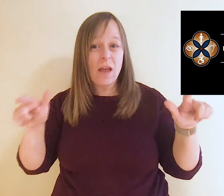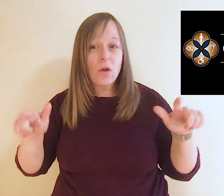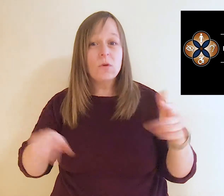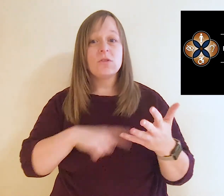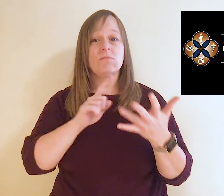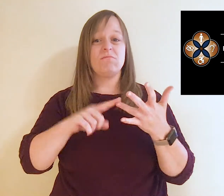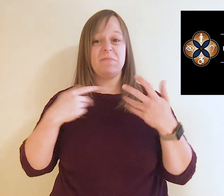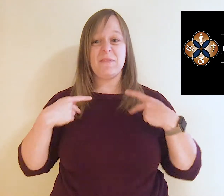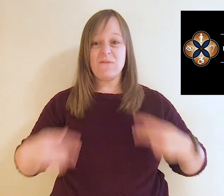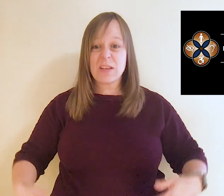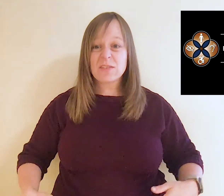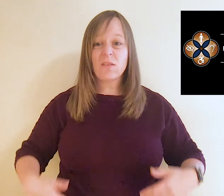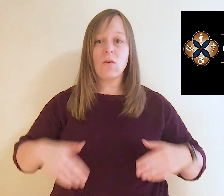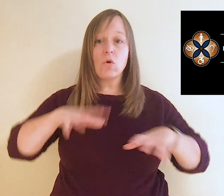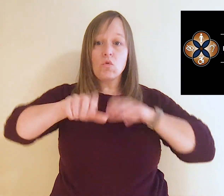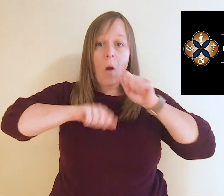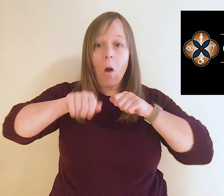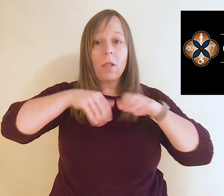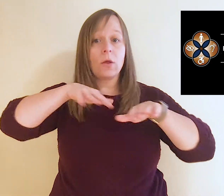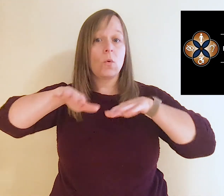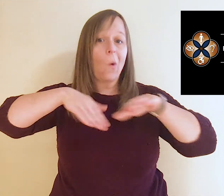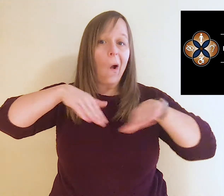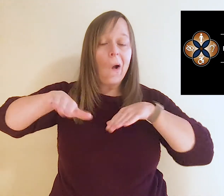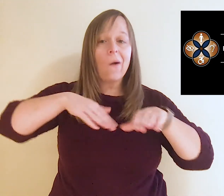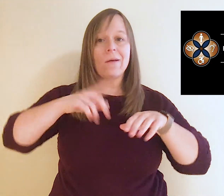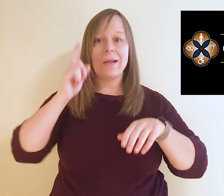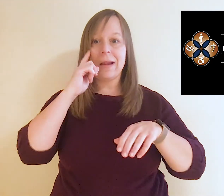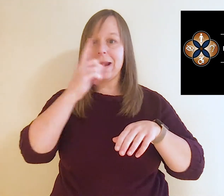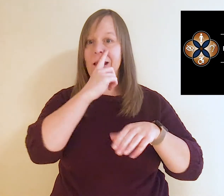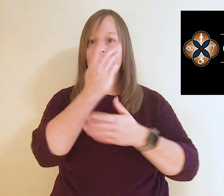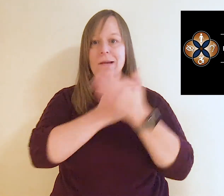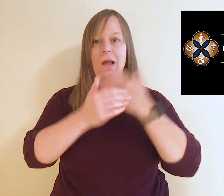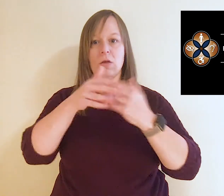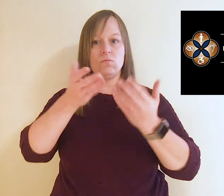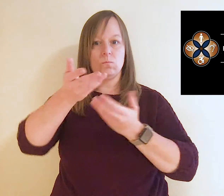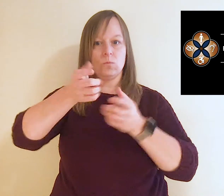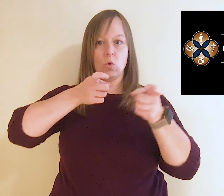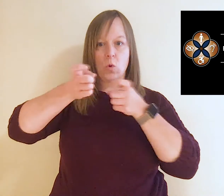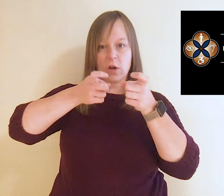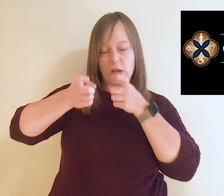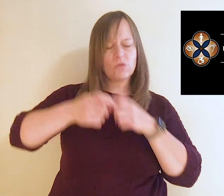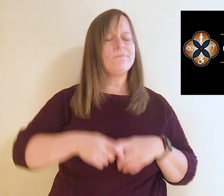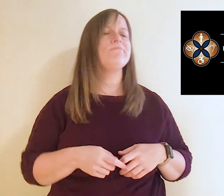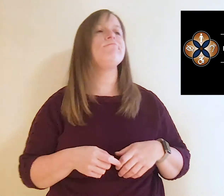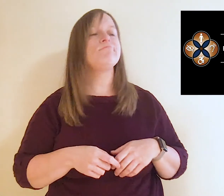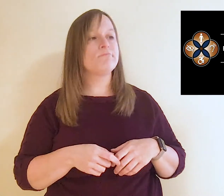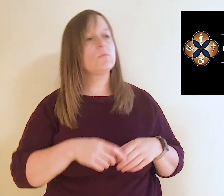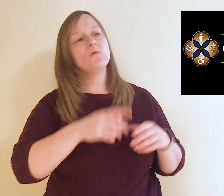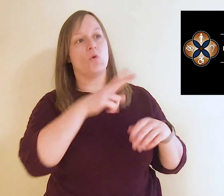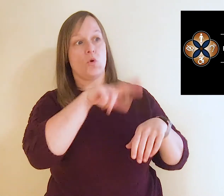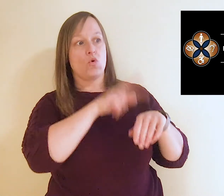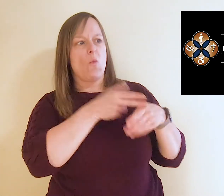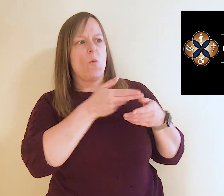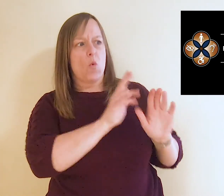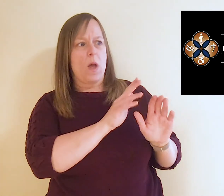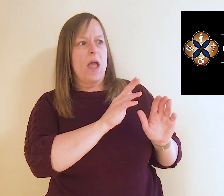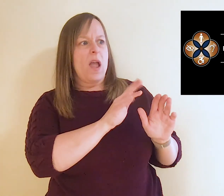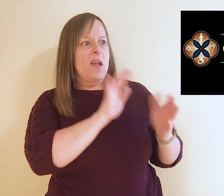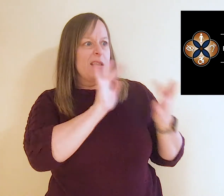physical delays in crawling, walking and hand-eye coordination. And so, right now, Michelle, the normal way that you might